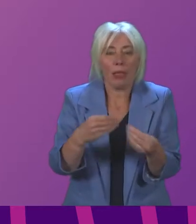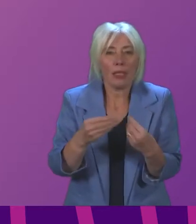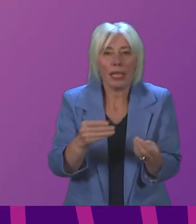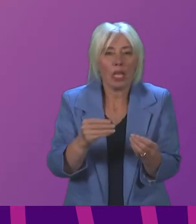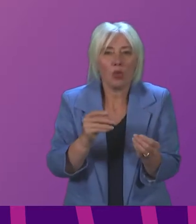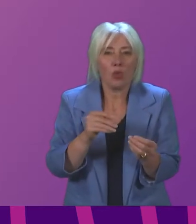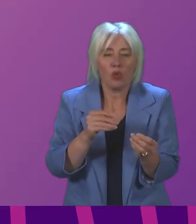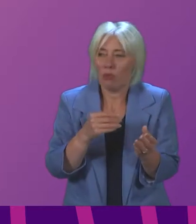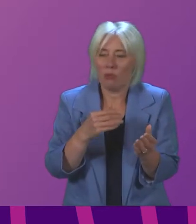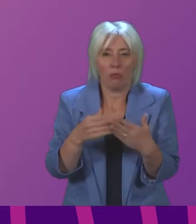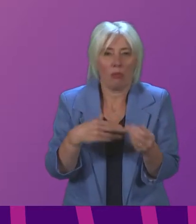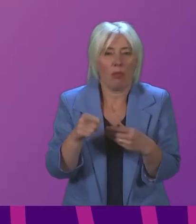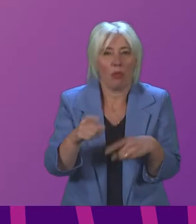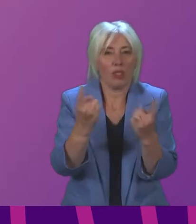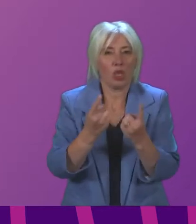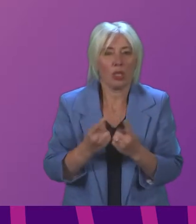these issues